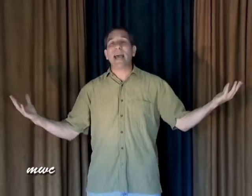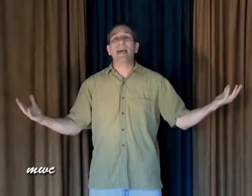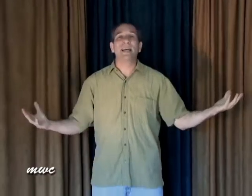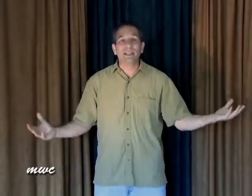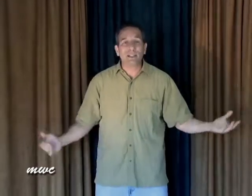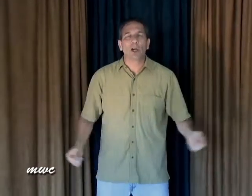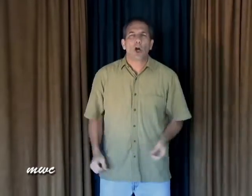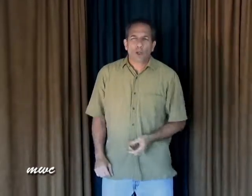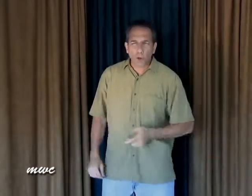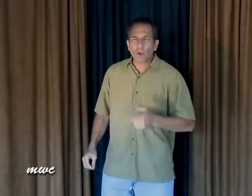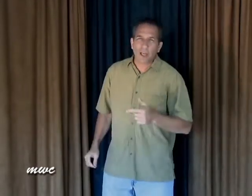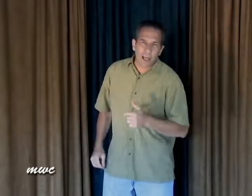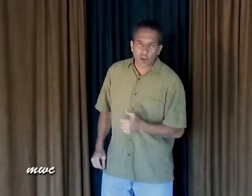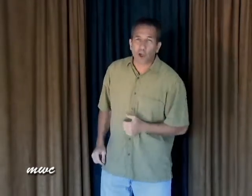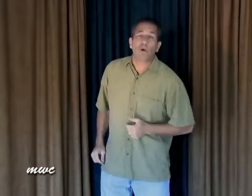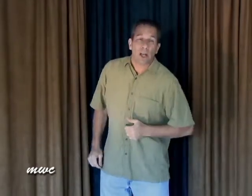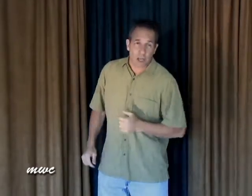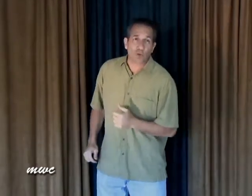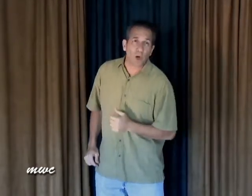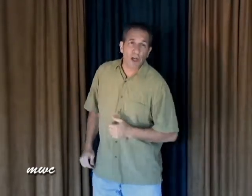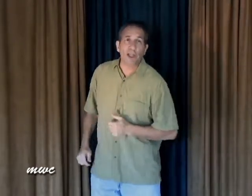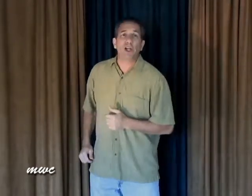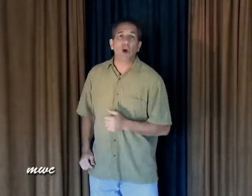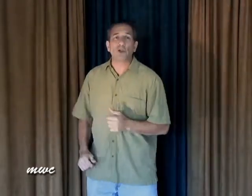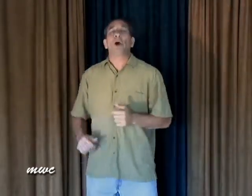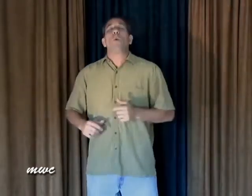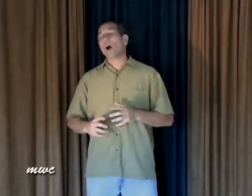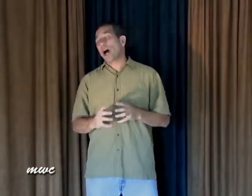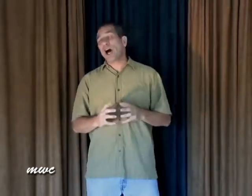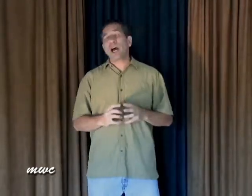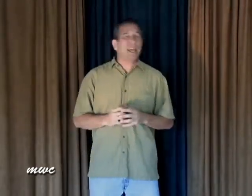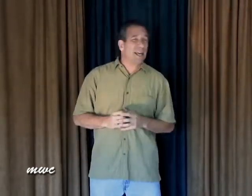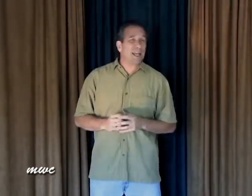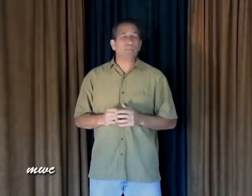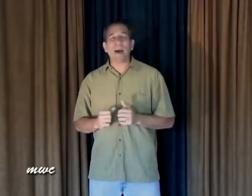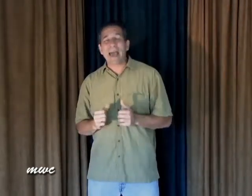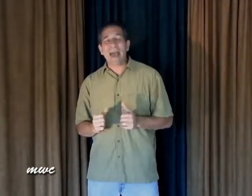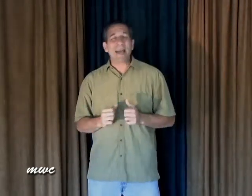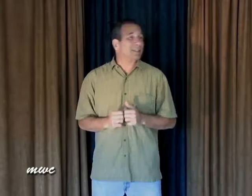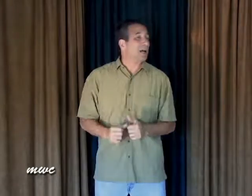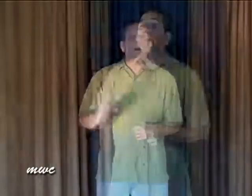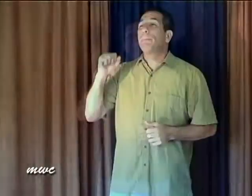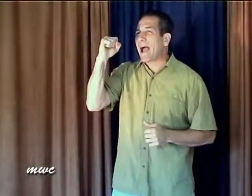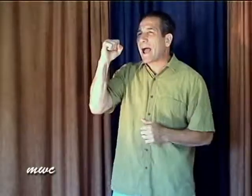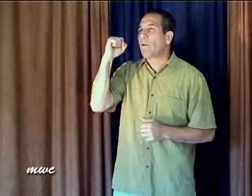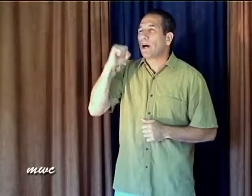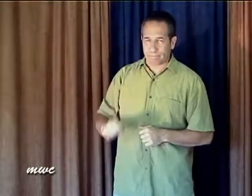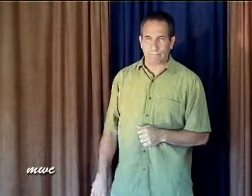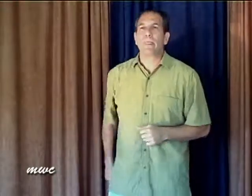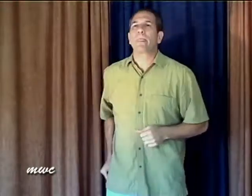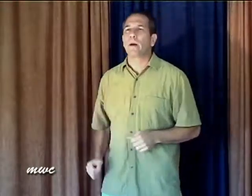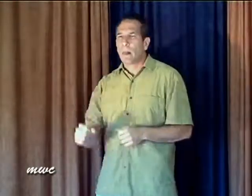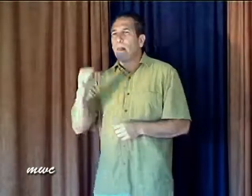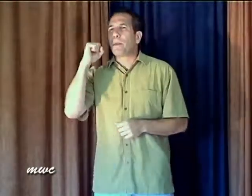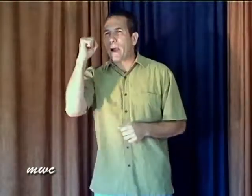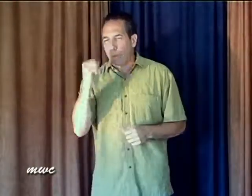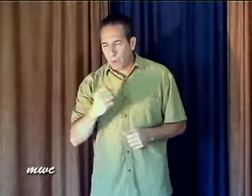yes To yield to His will He knows what is best Power The power